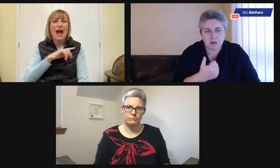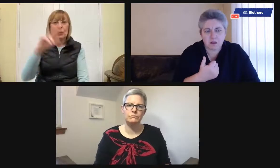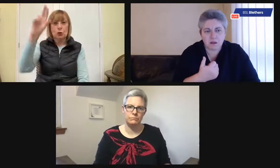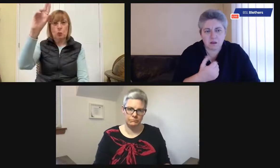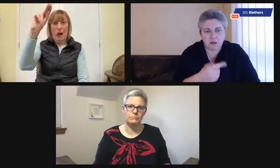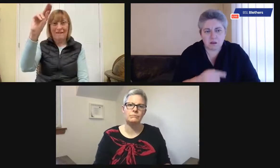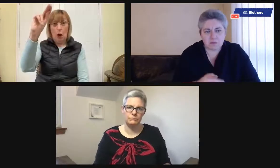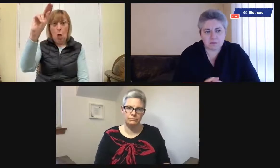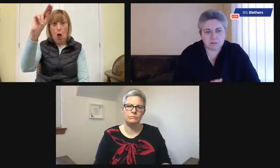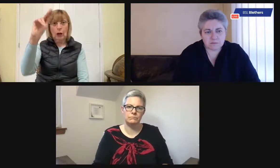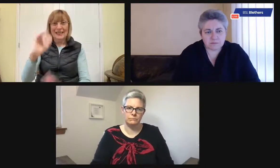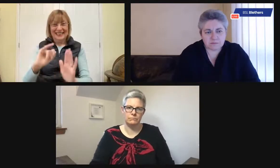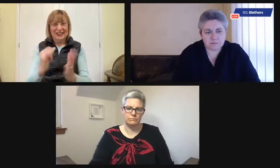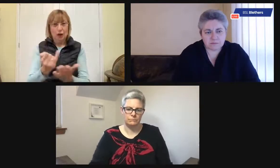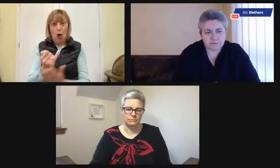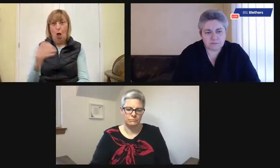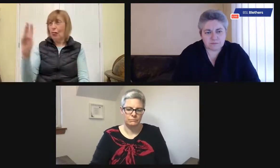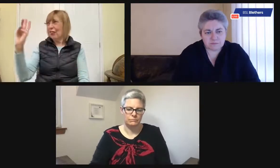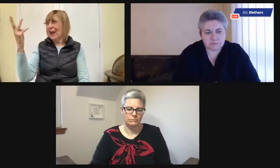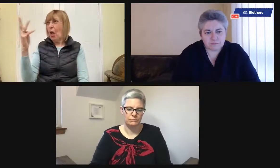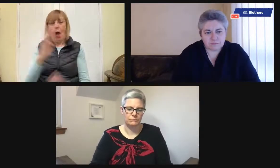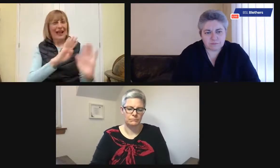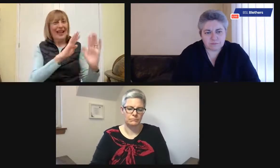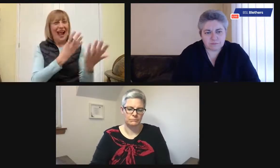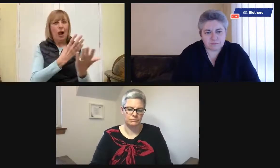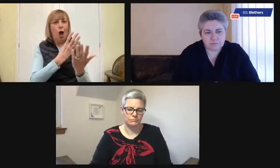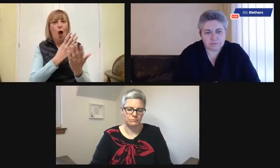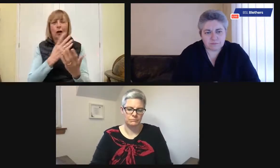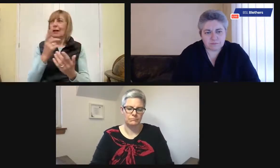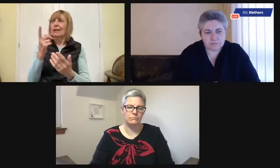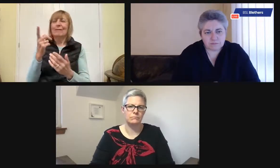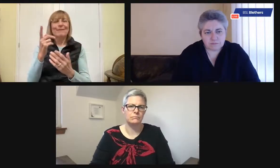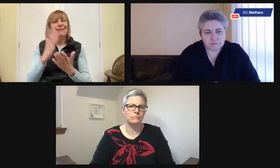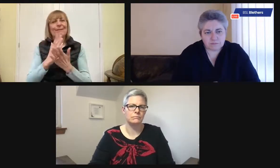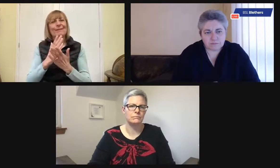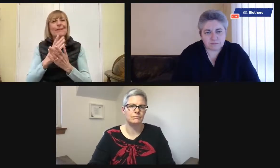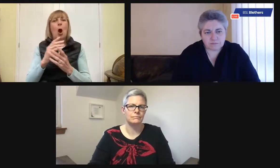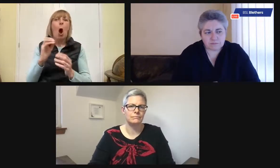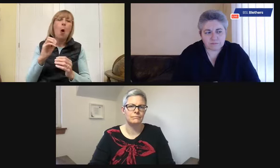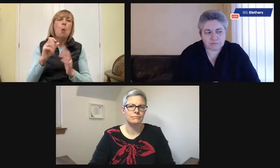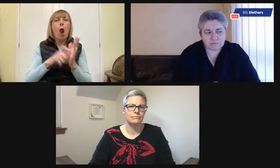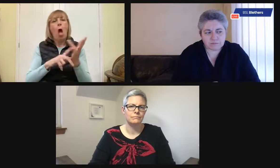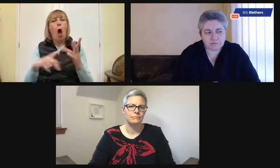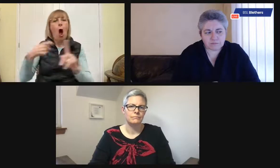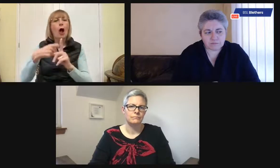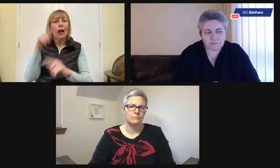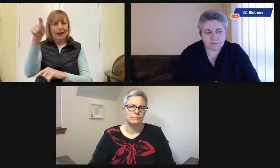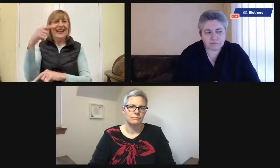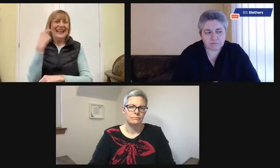lets you know. And 12 o'clock, six o'clock, three o'clock, nine o'clock.